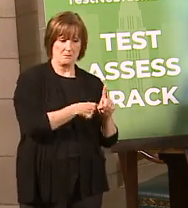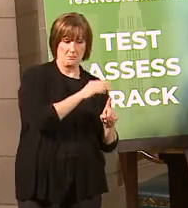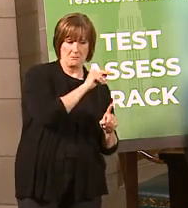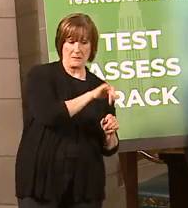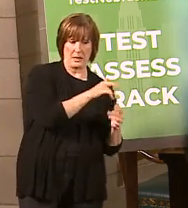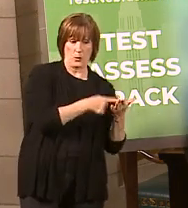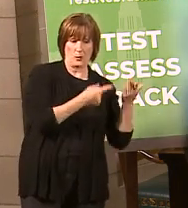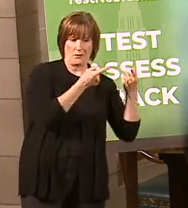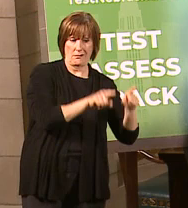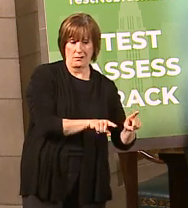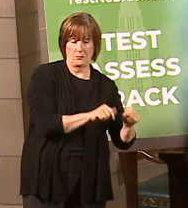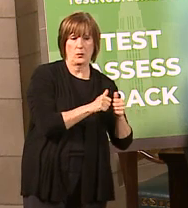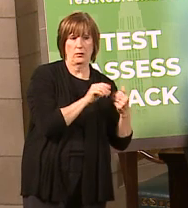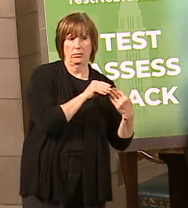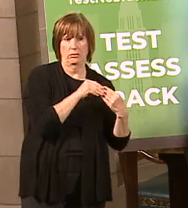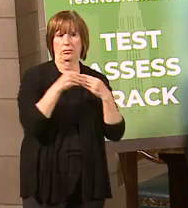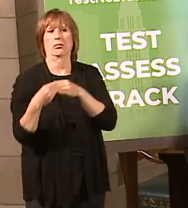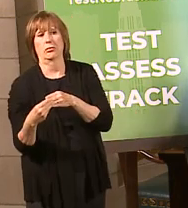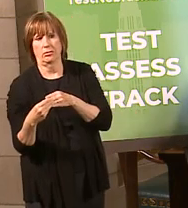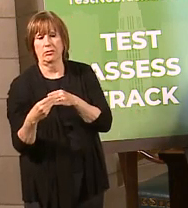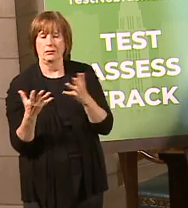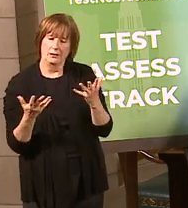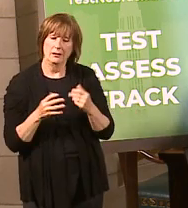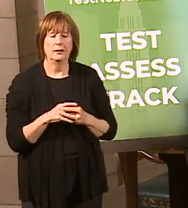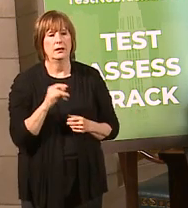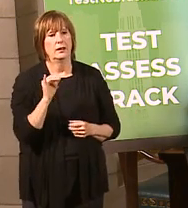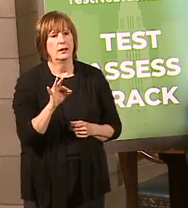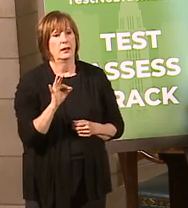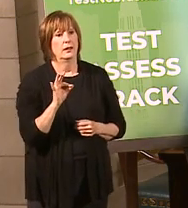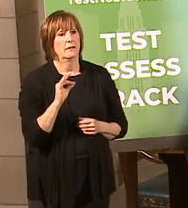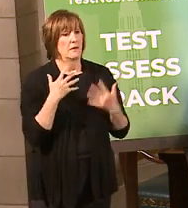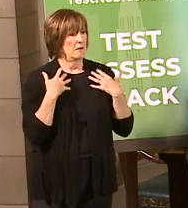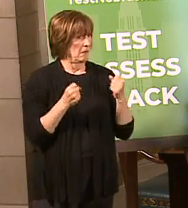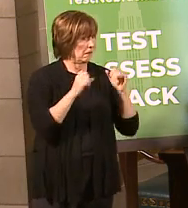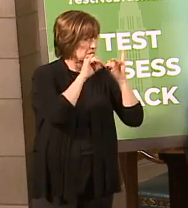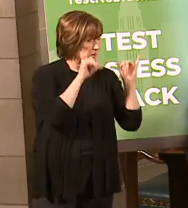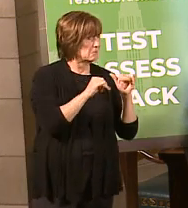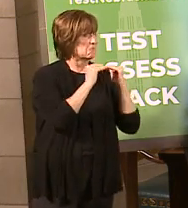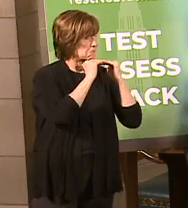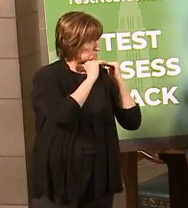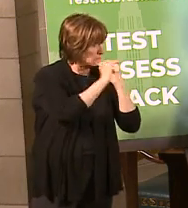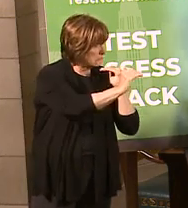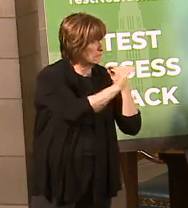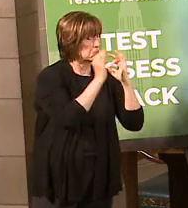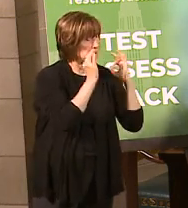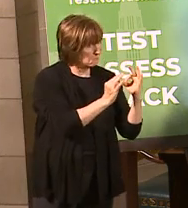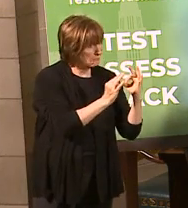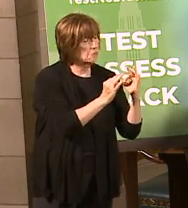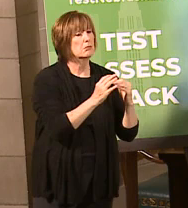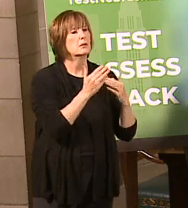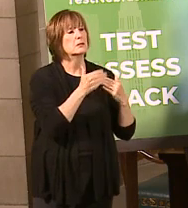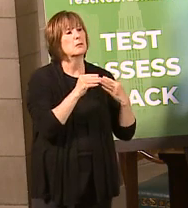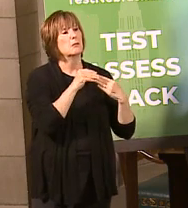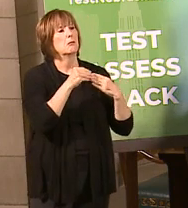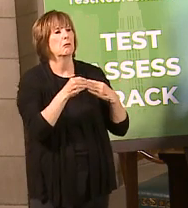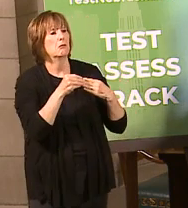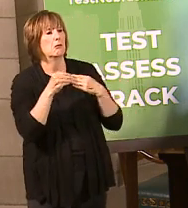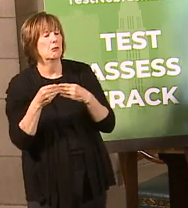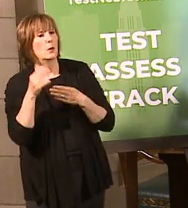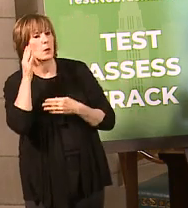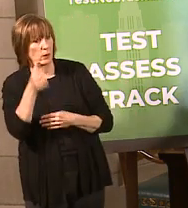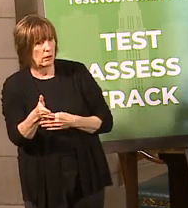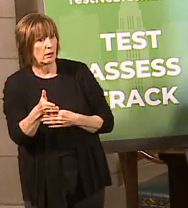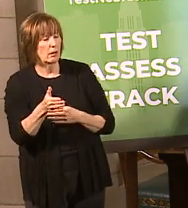with regard to us loosening up our guidelines. So if our health system stays stable, we will be loosening up guidelines further,